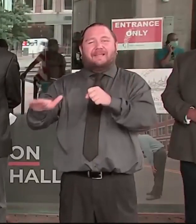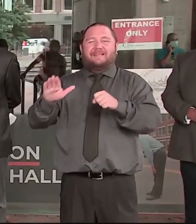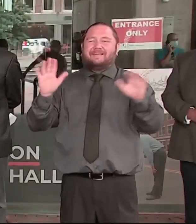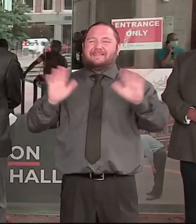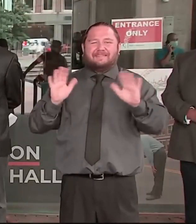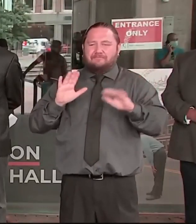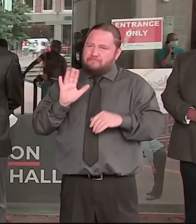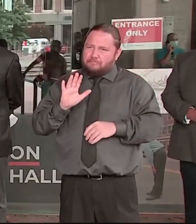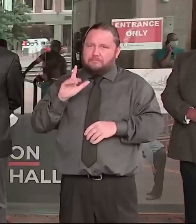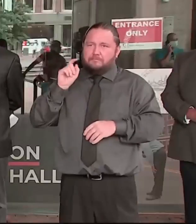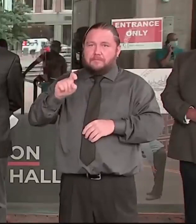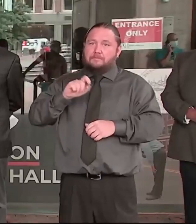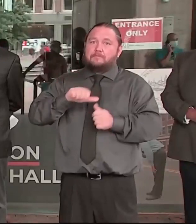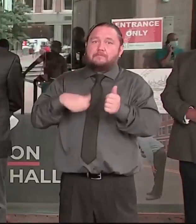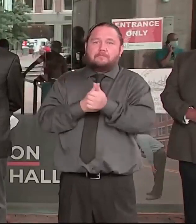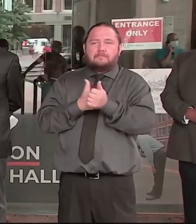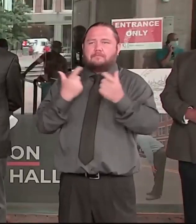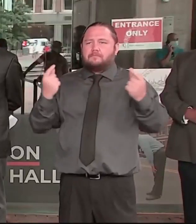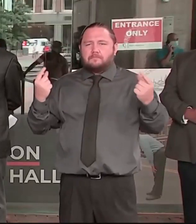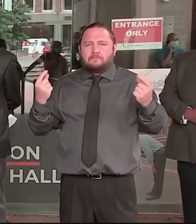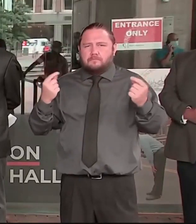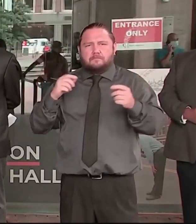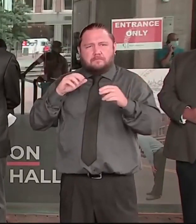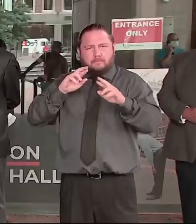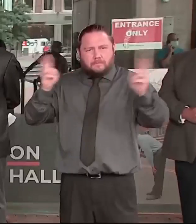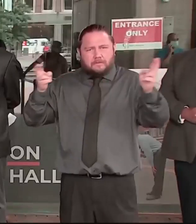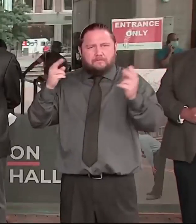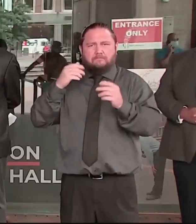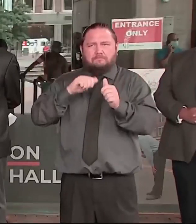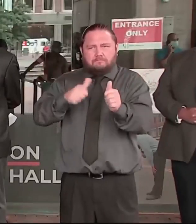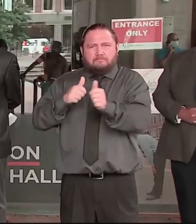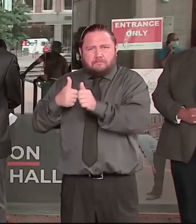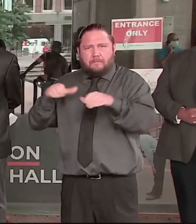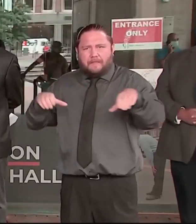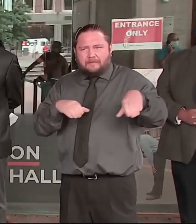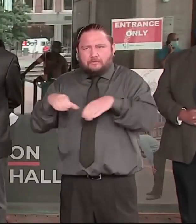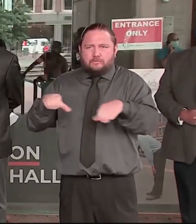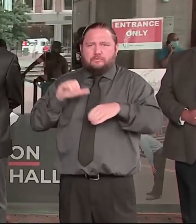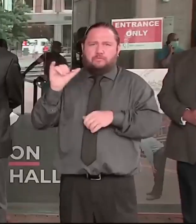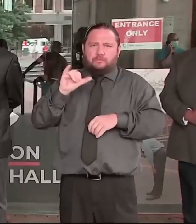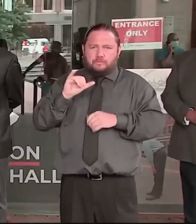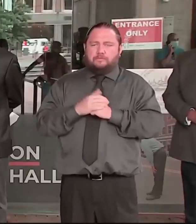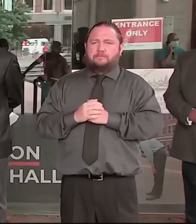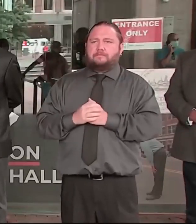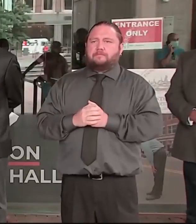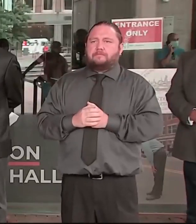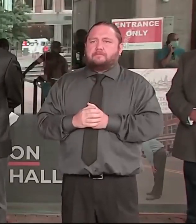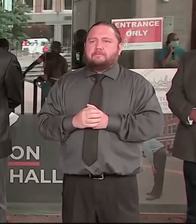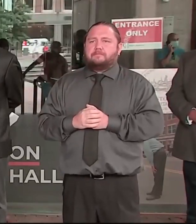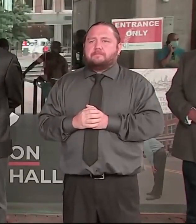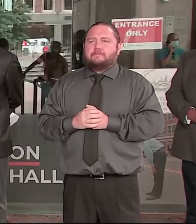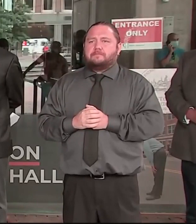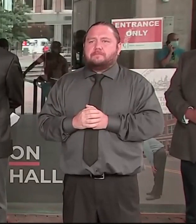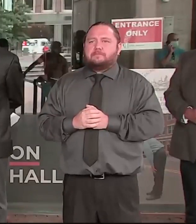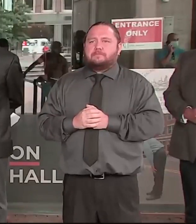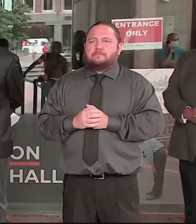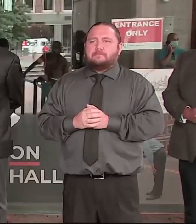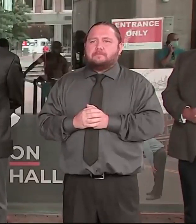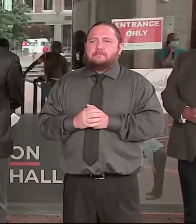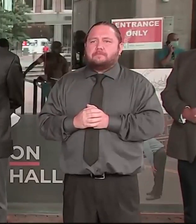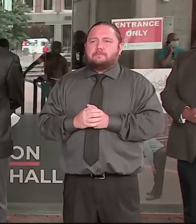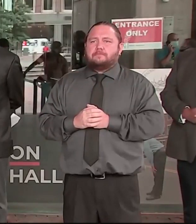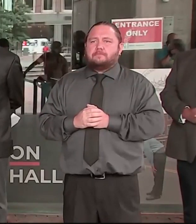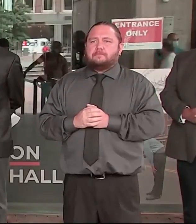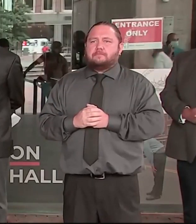said, we've seen it play out through our COVID-19 and through the work we've had to do, and we continue to see it play out today. It's been at the